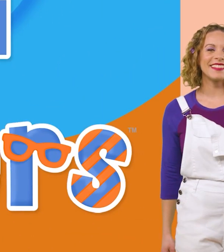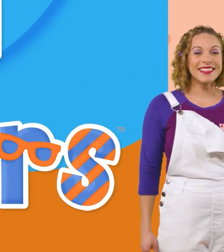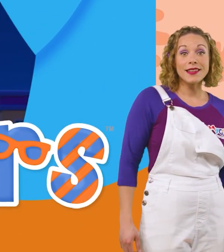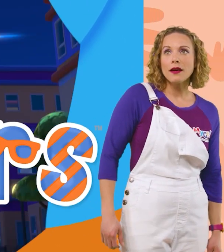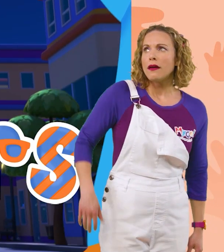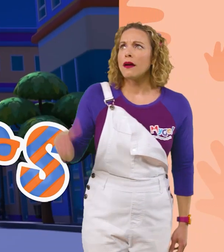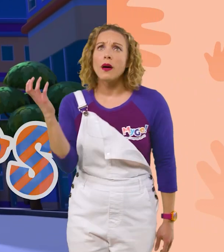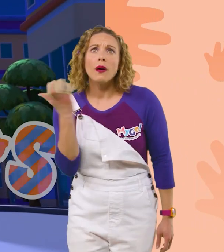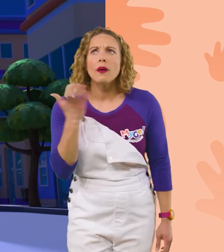Whoa!